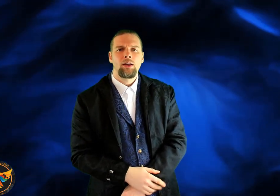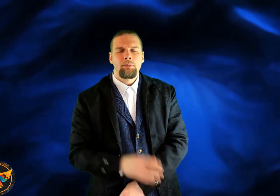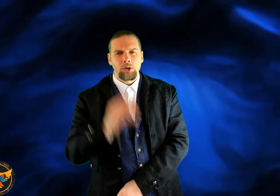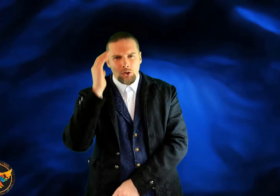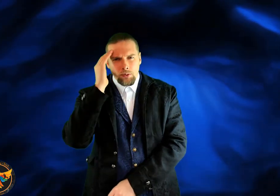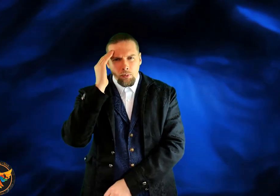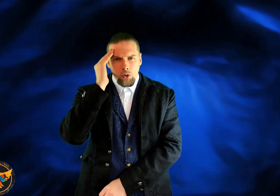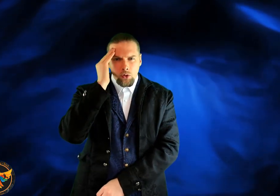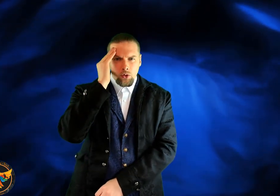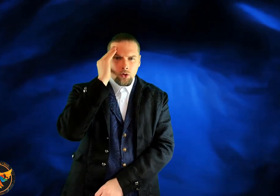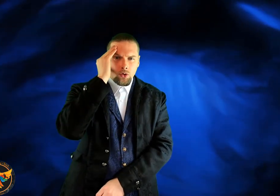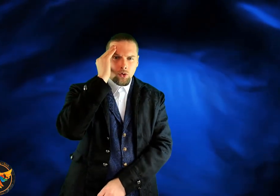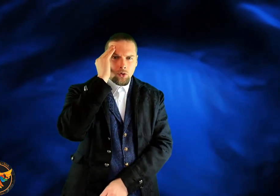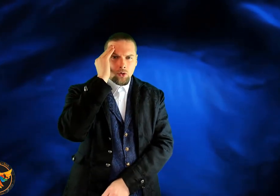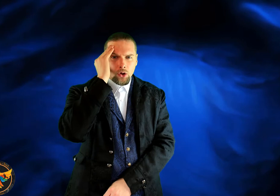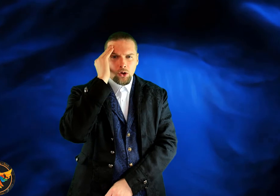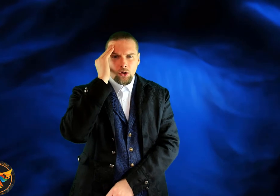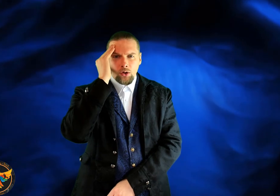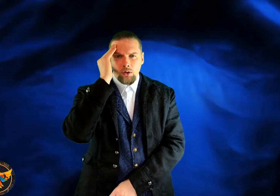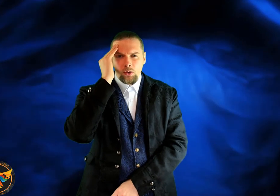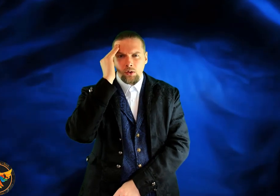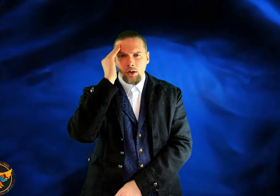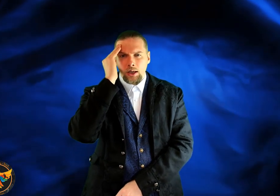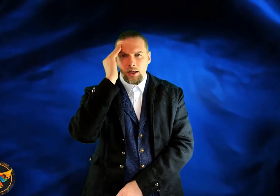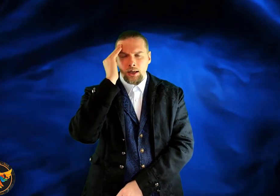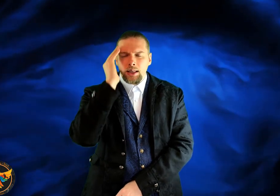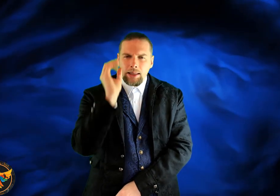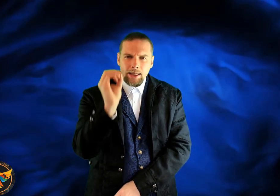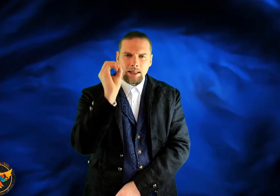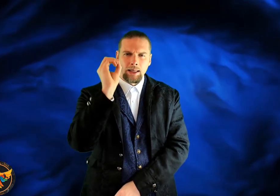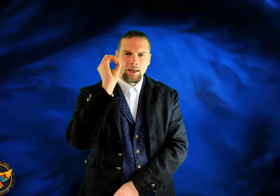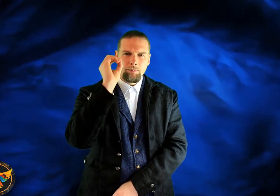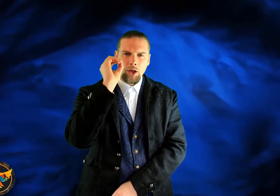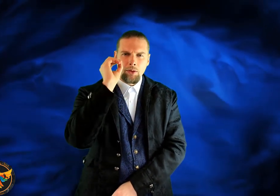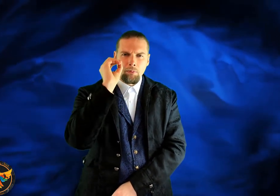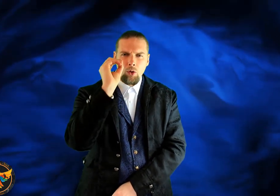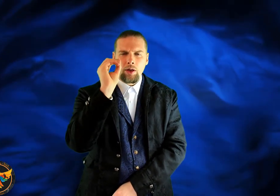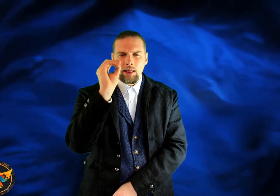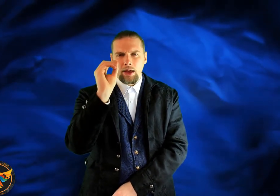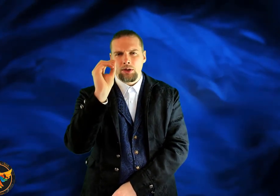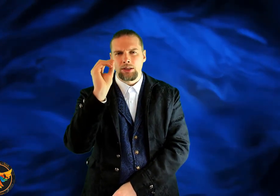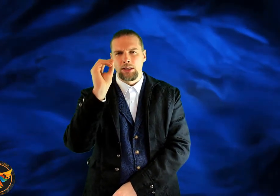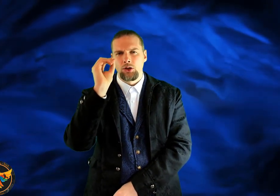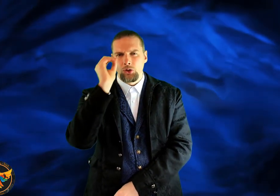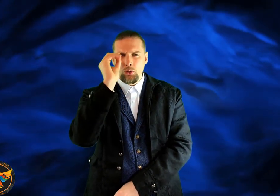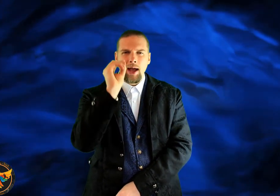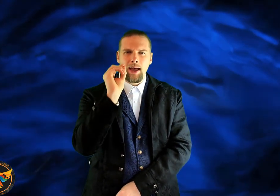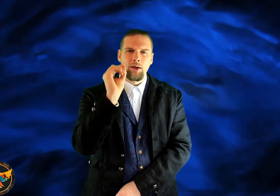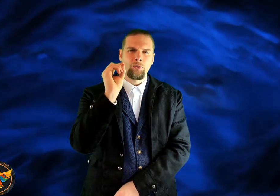Because the more clearly and the more clarity you have